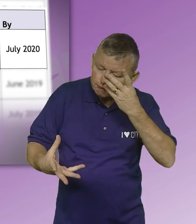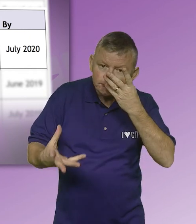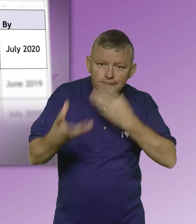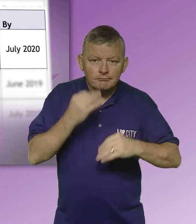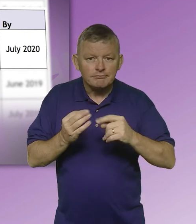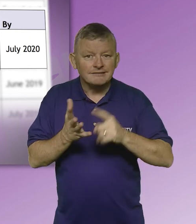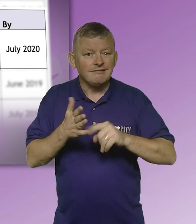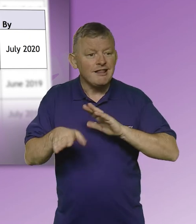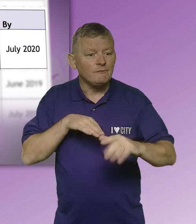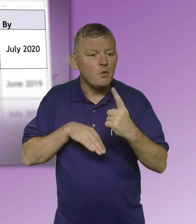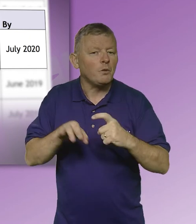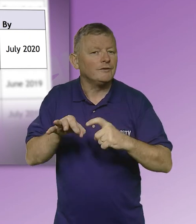1 BSL qualification.